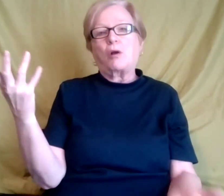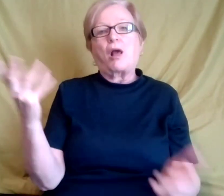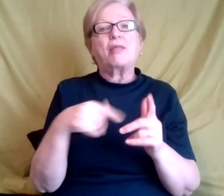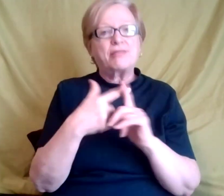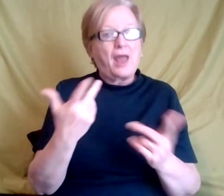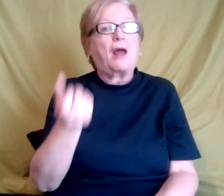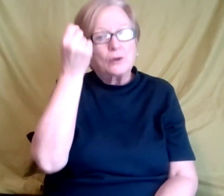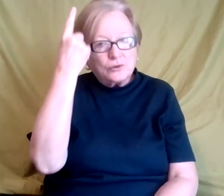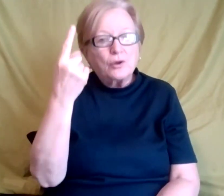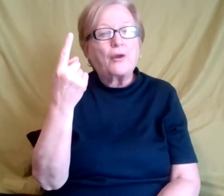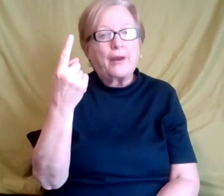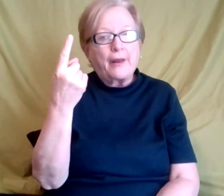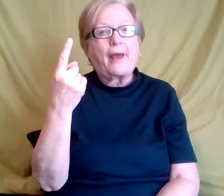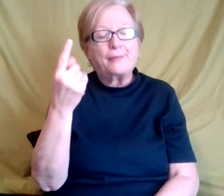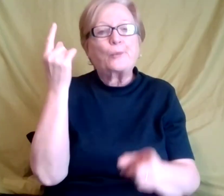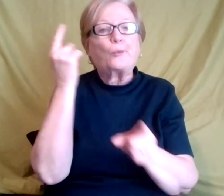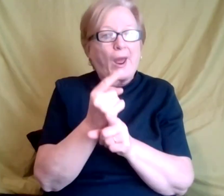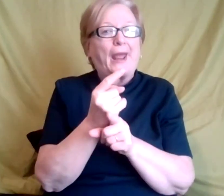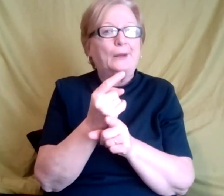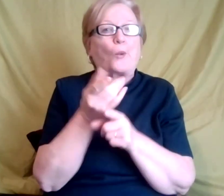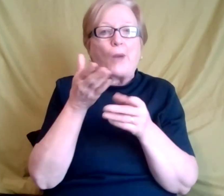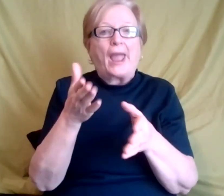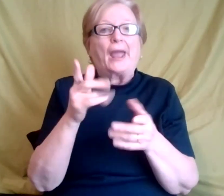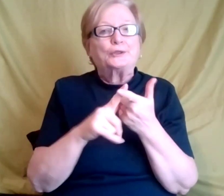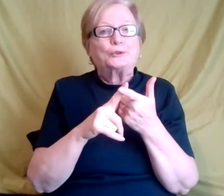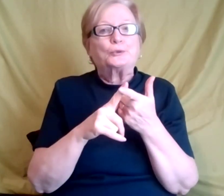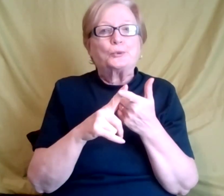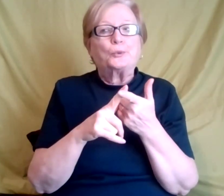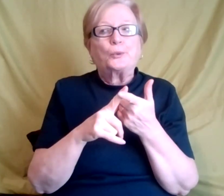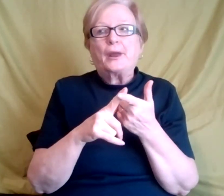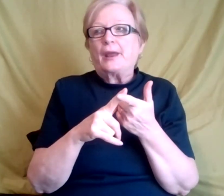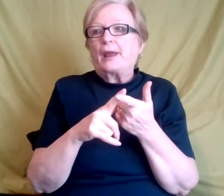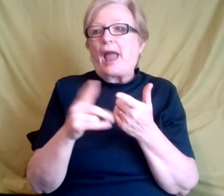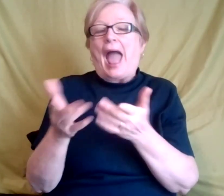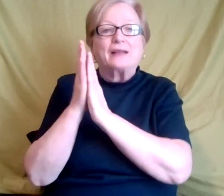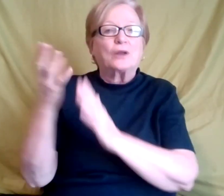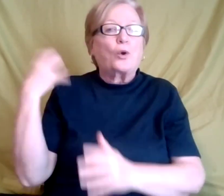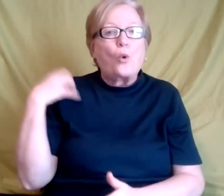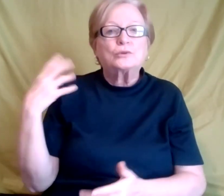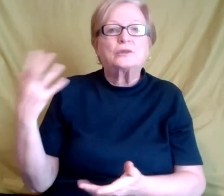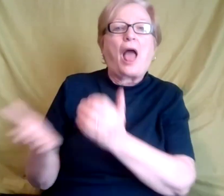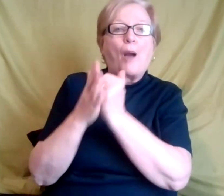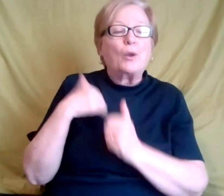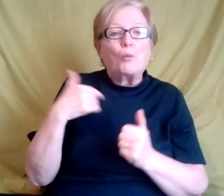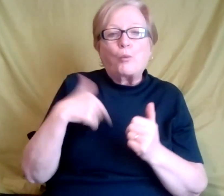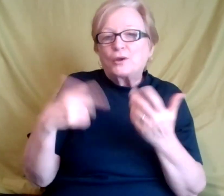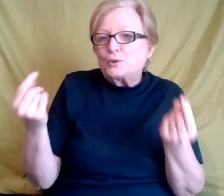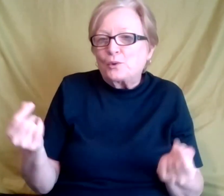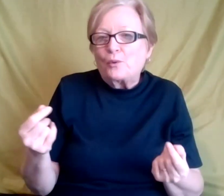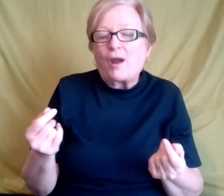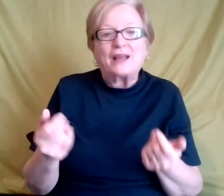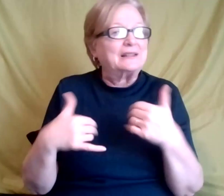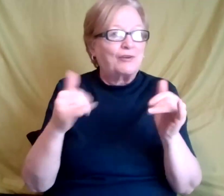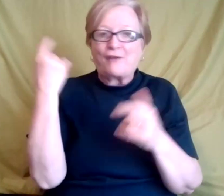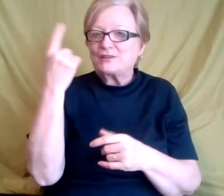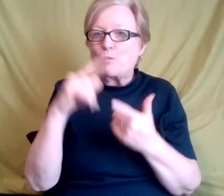the, you know, have the right resources. I was able to get a coach myself. I still have a coach, you know, I still have someone that coaches me